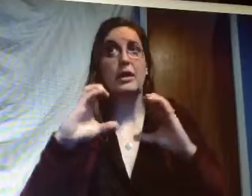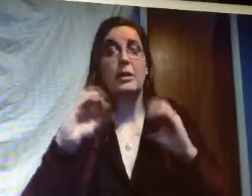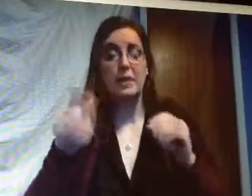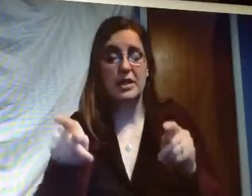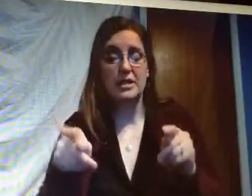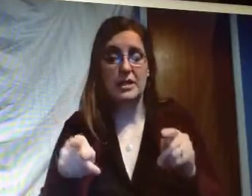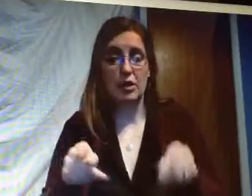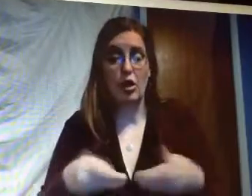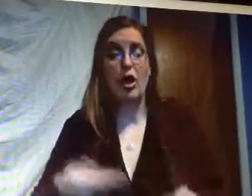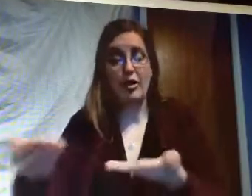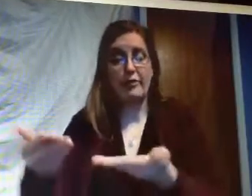that is